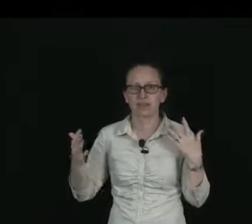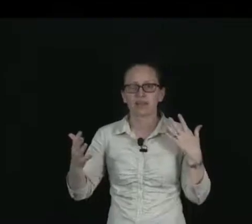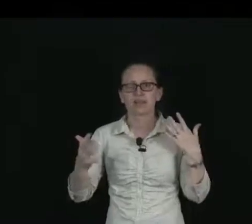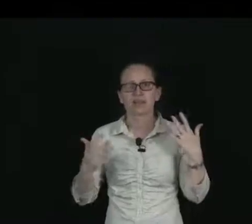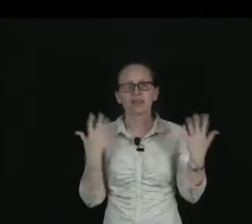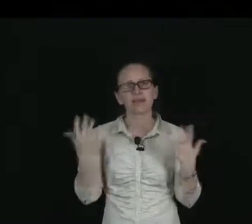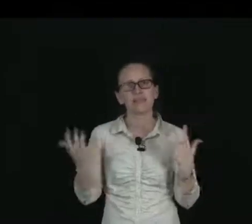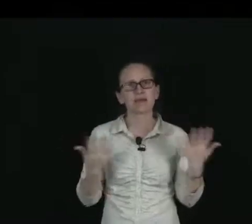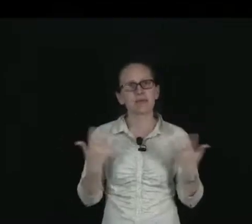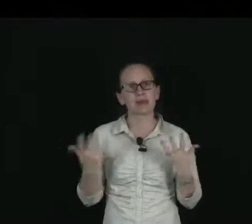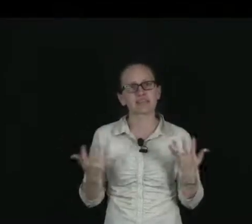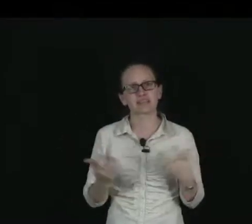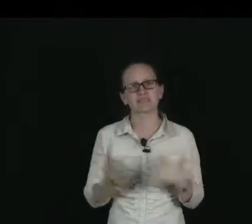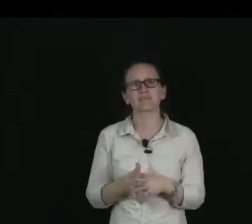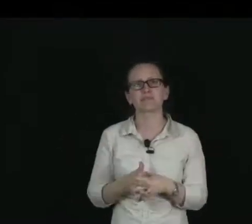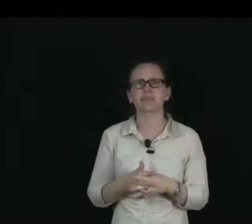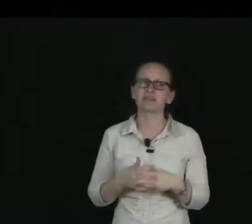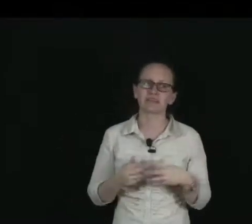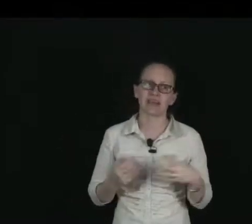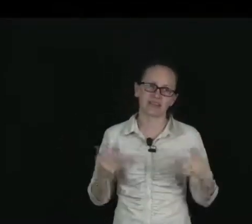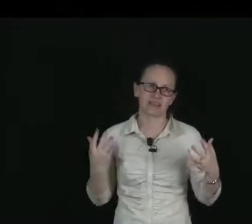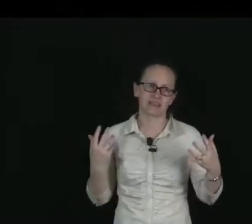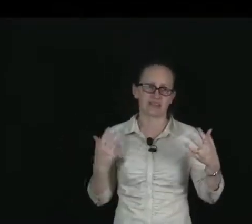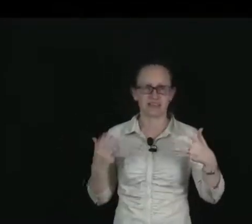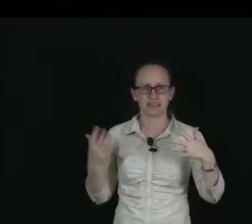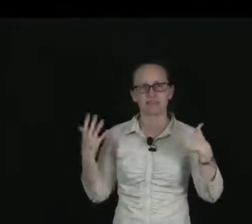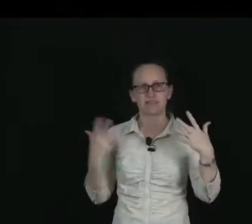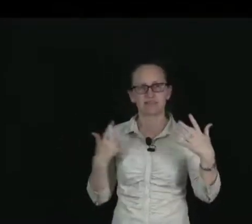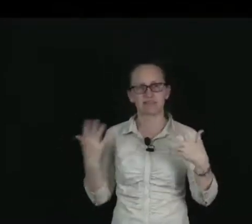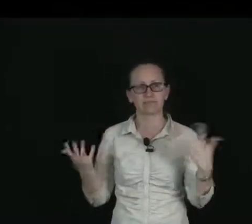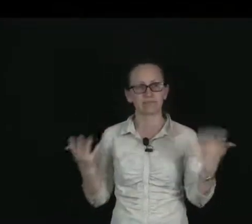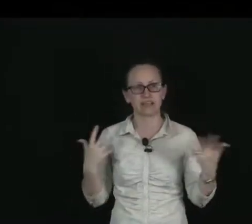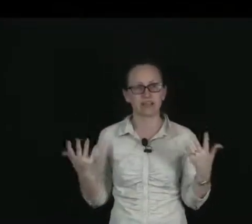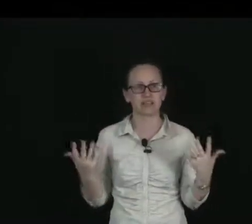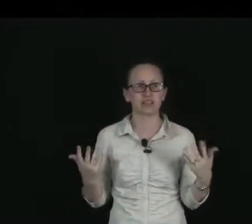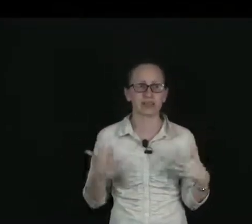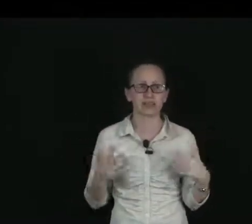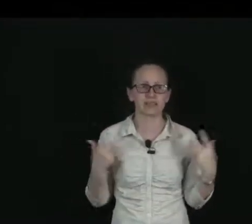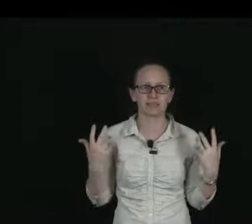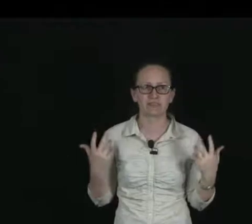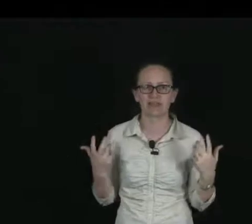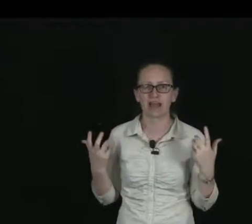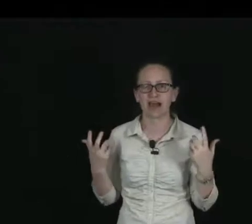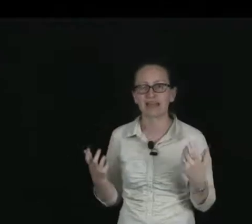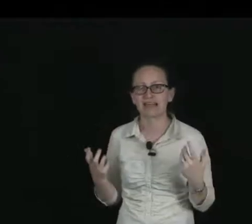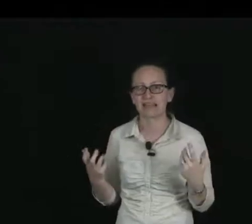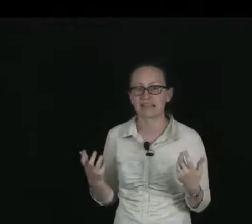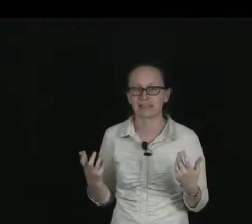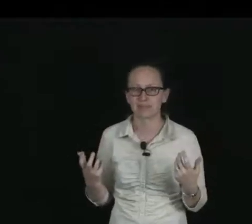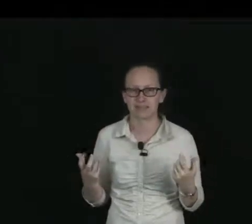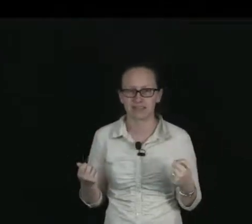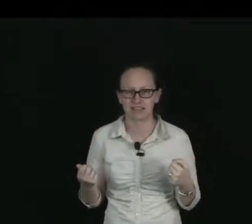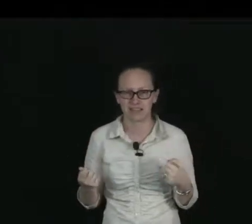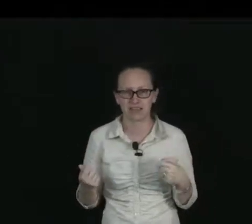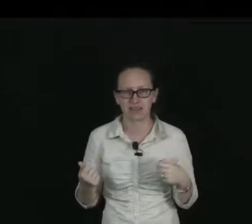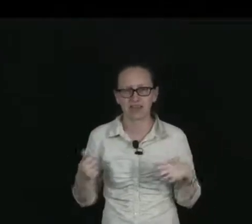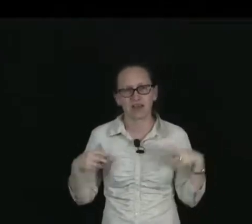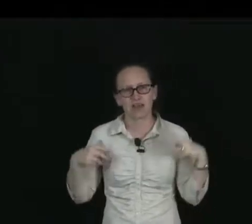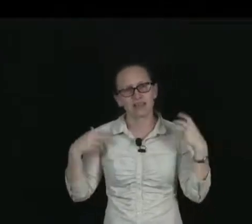Now these masses mean that these different radiation types have different ionizing abilities. The